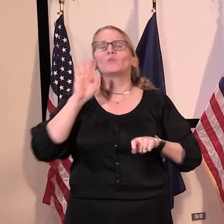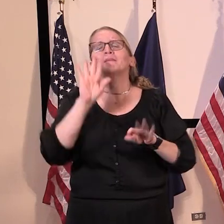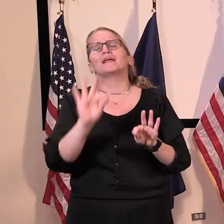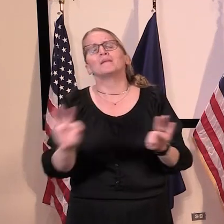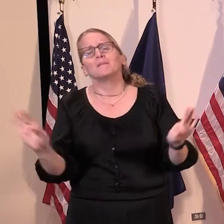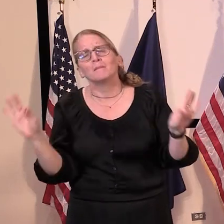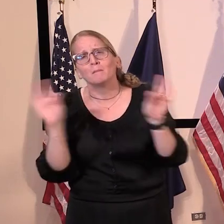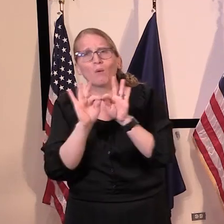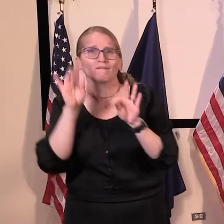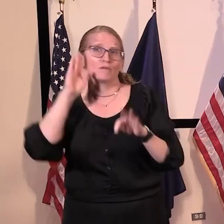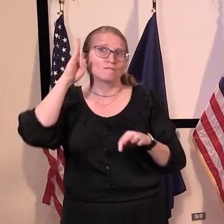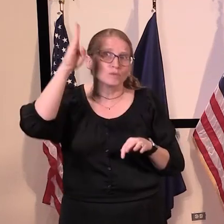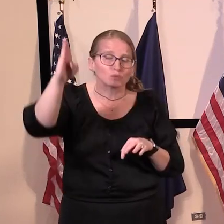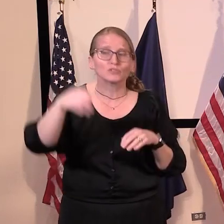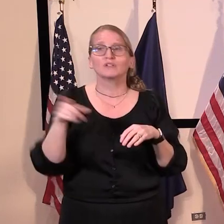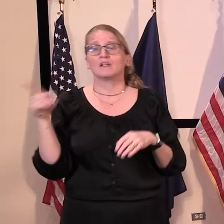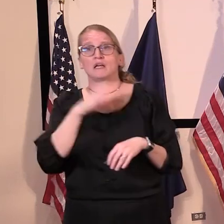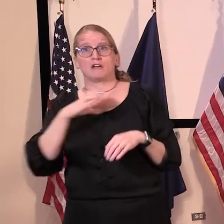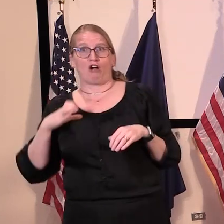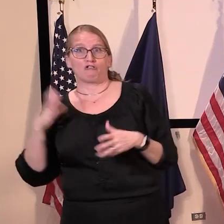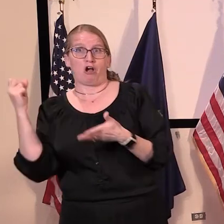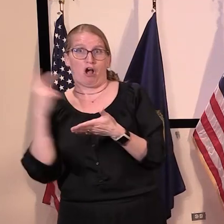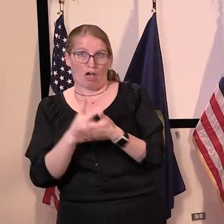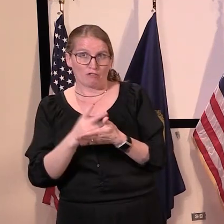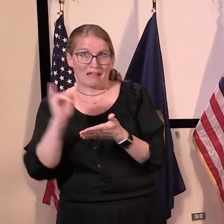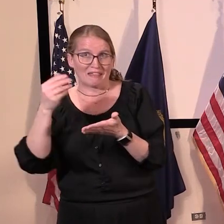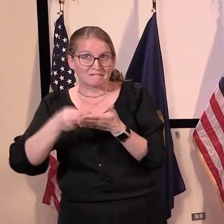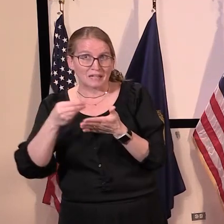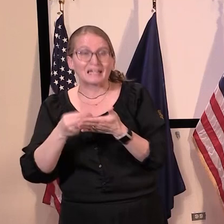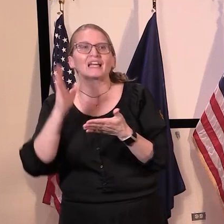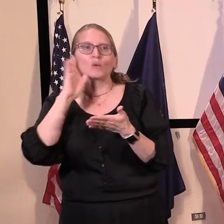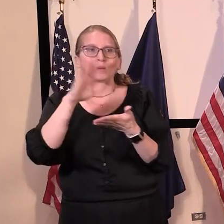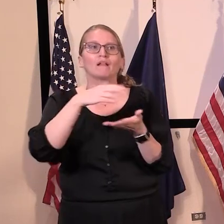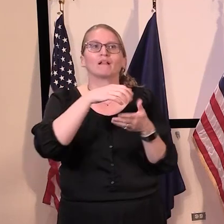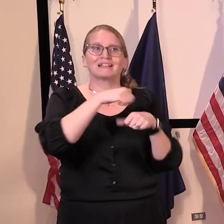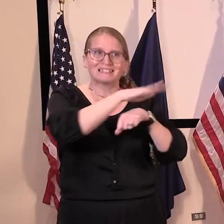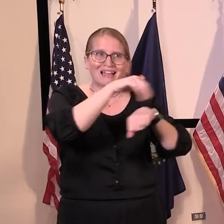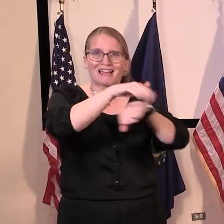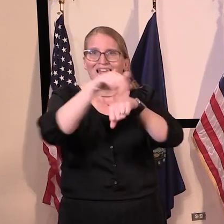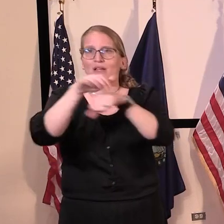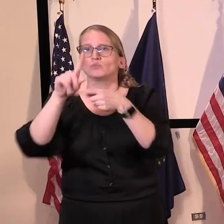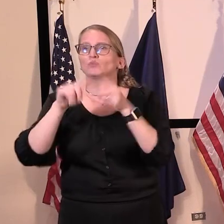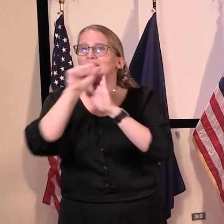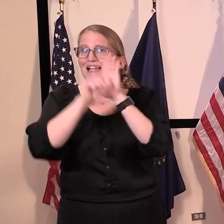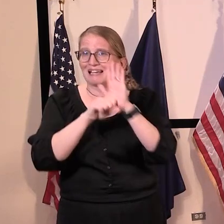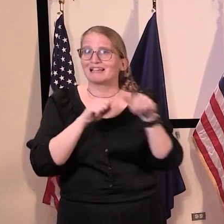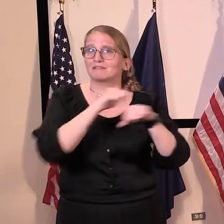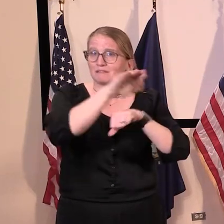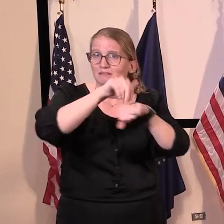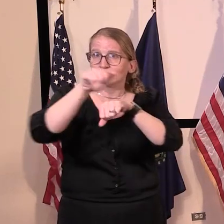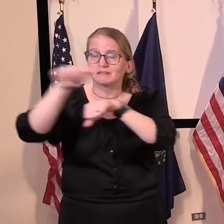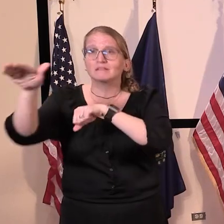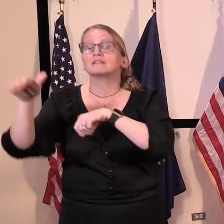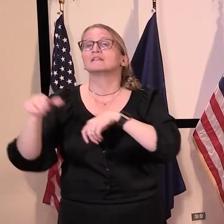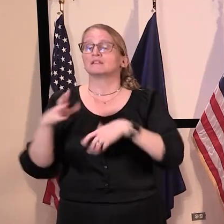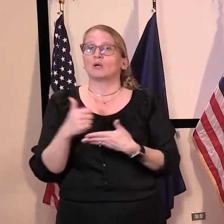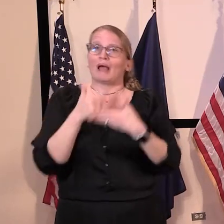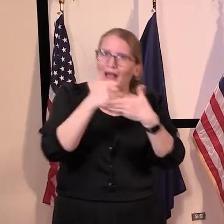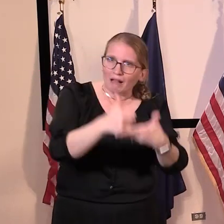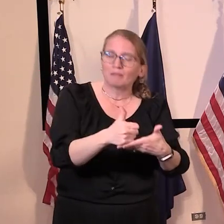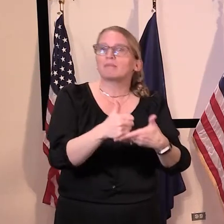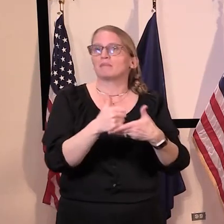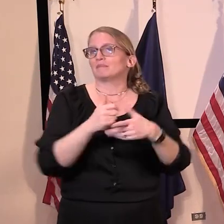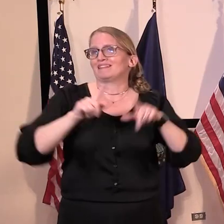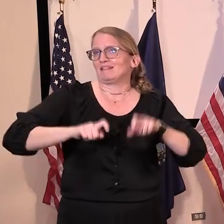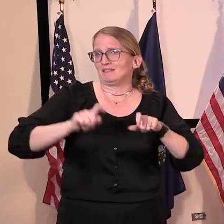authorized the funding. We want to get that back to the states to help the states where the big challenges